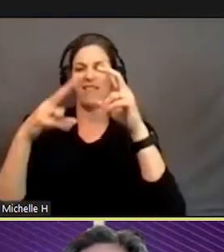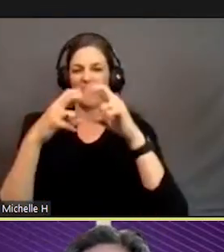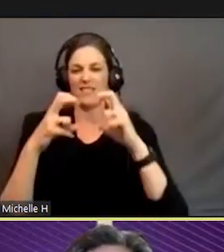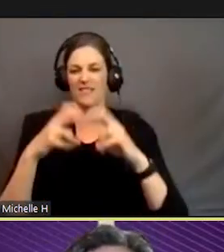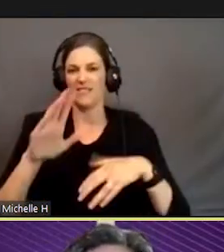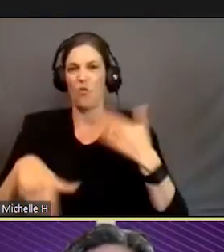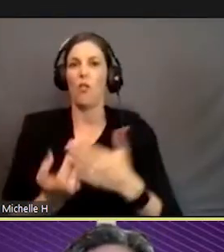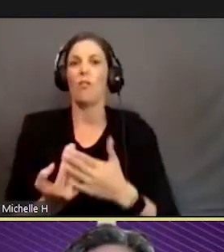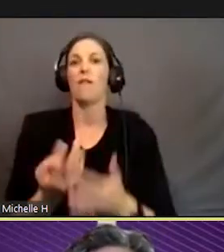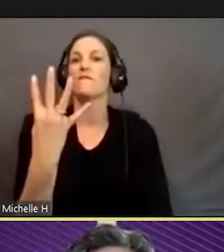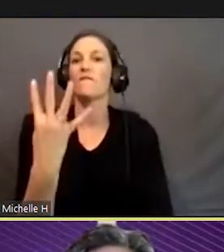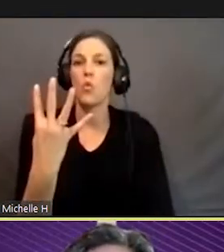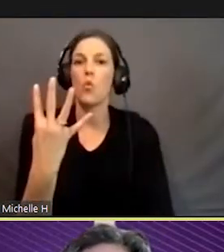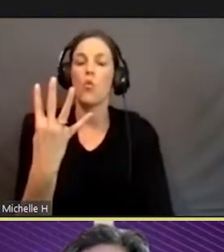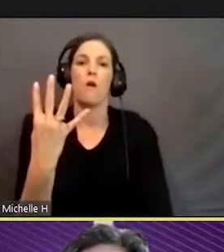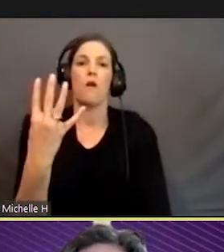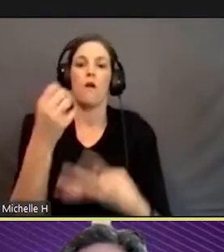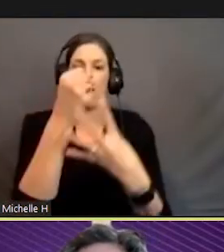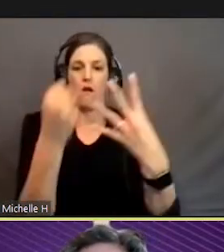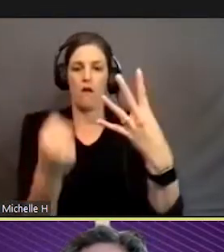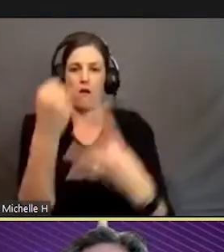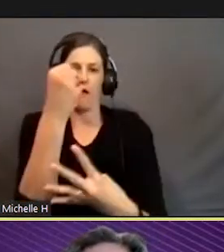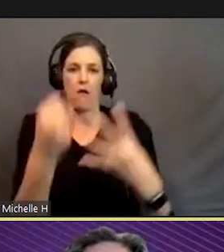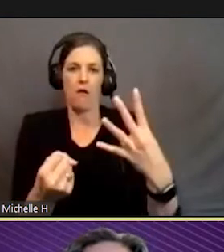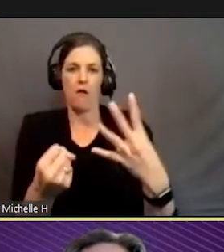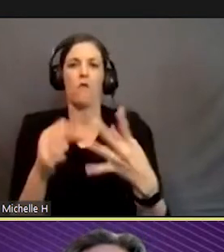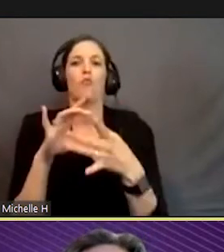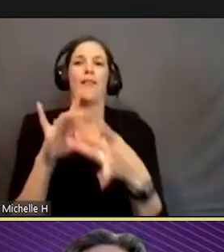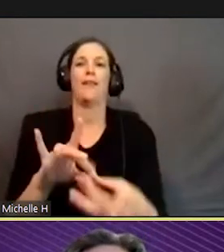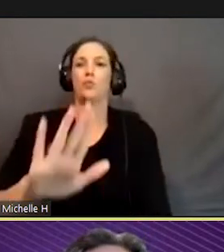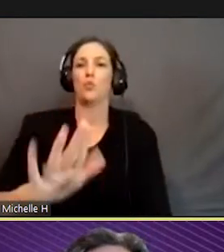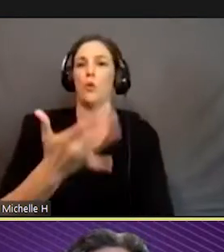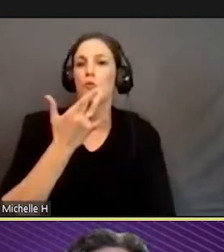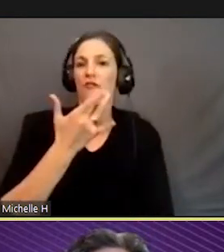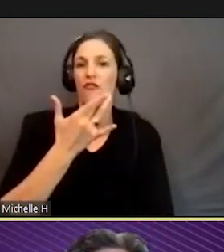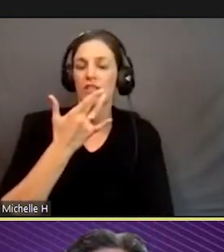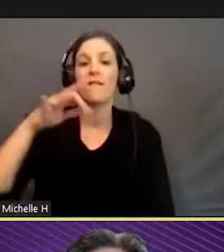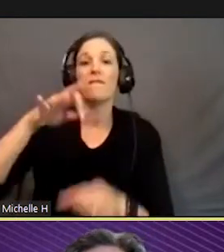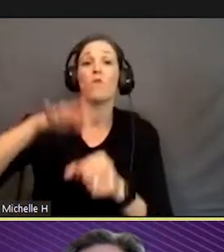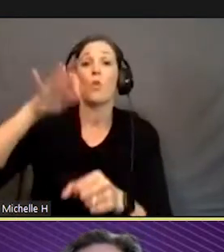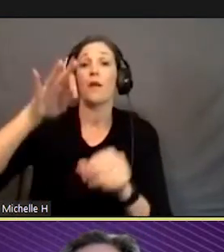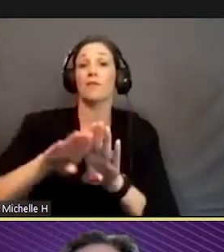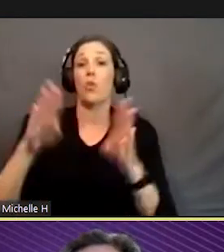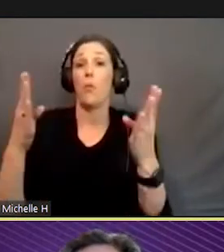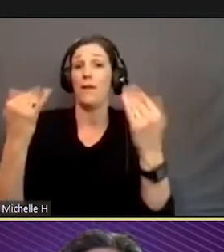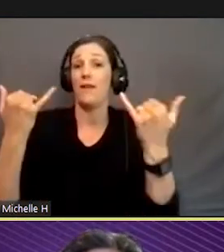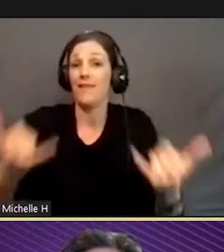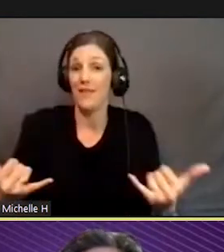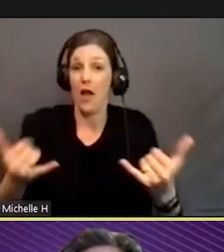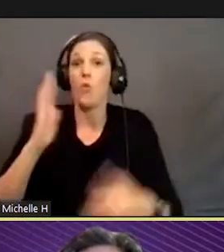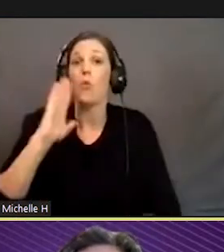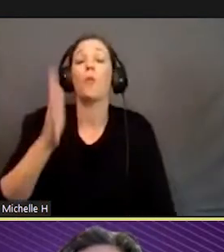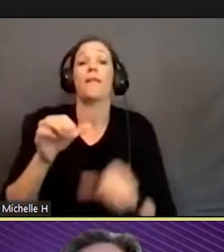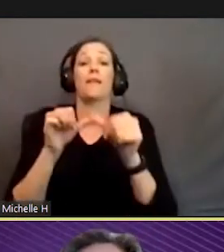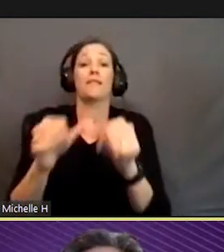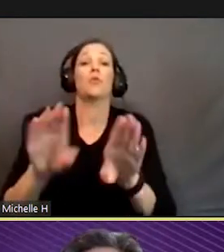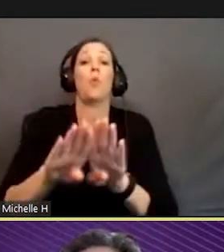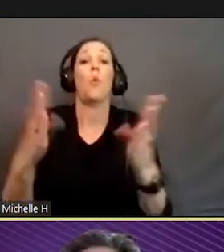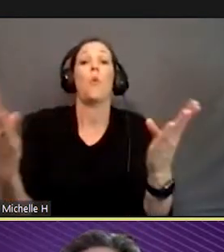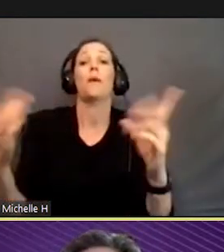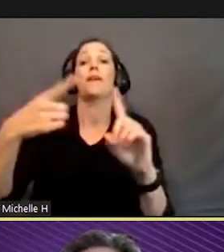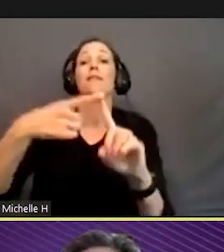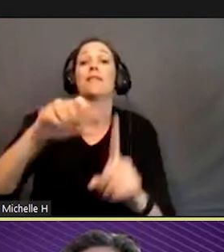finalists and order them in terms of your preference. Voting is open now and it will stay open until